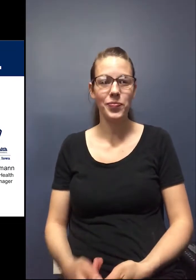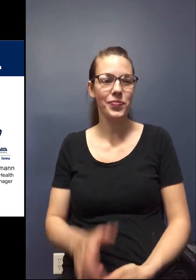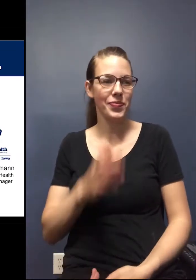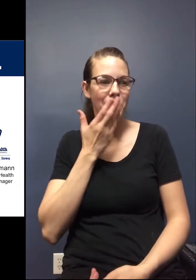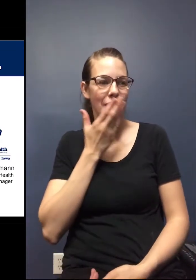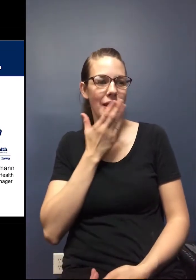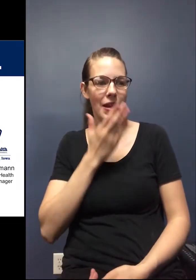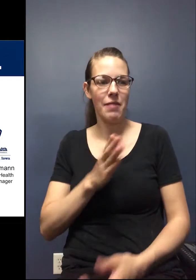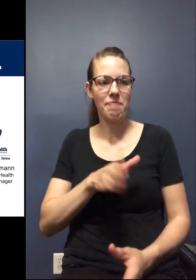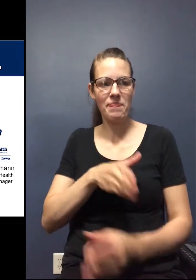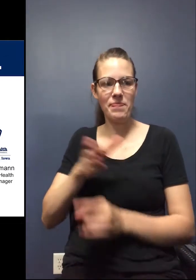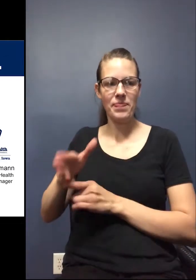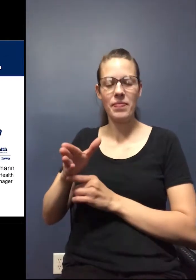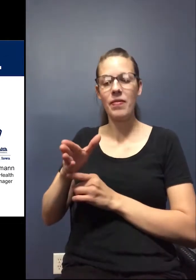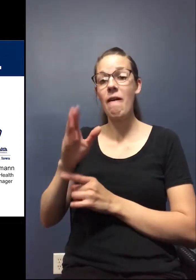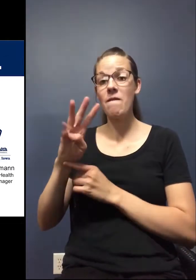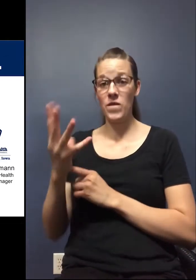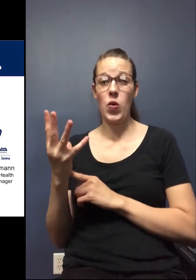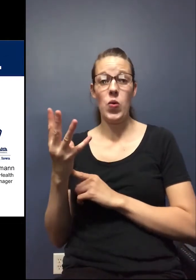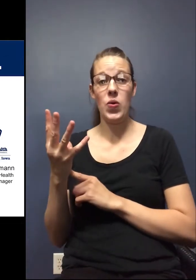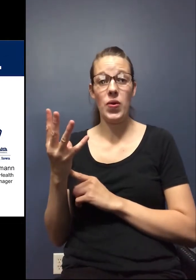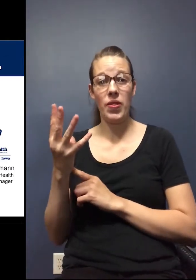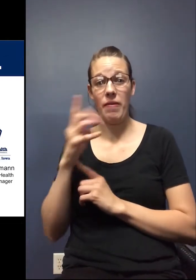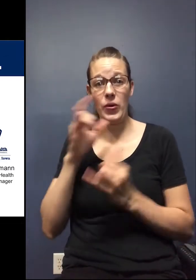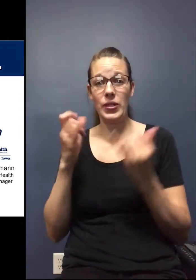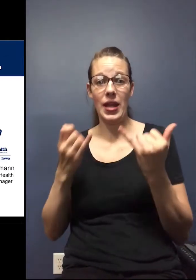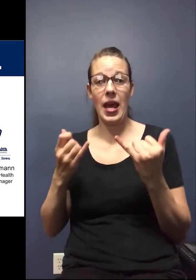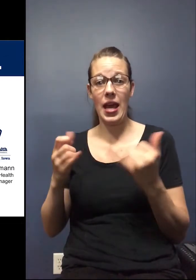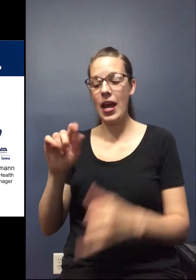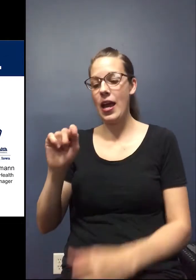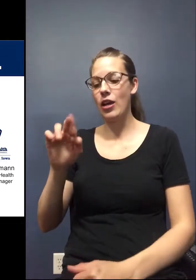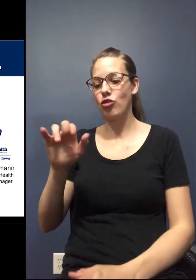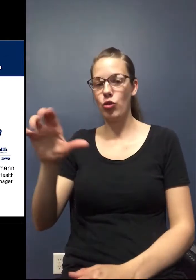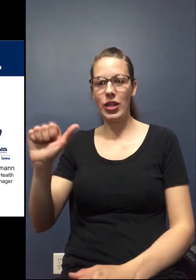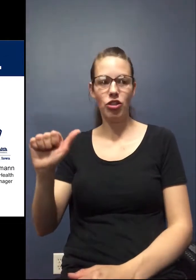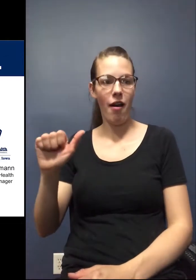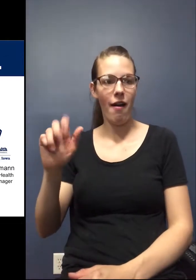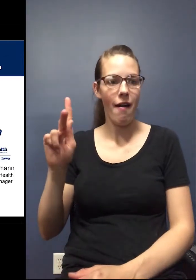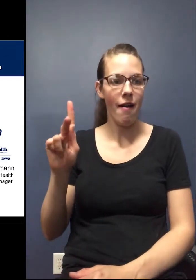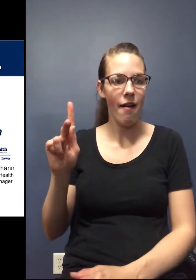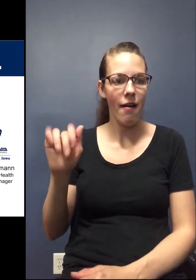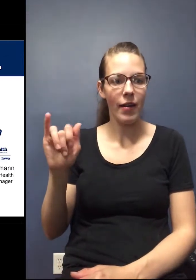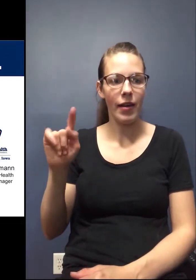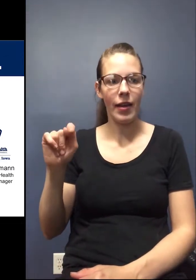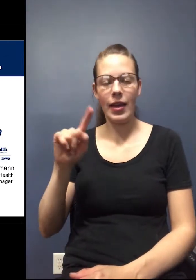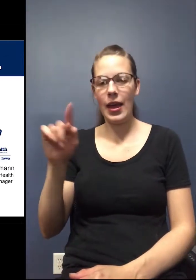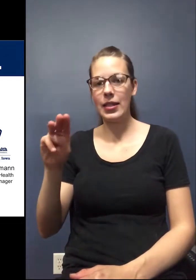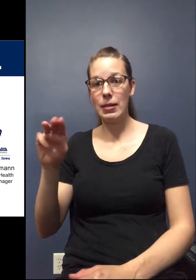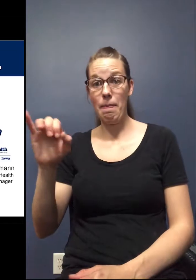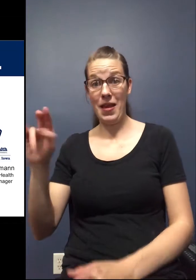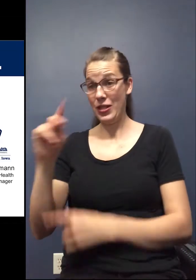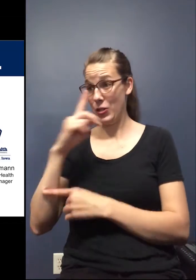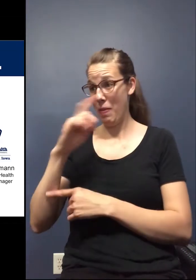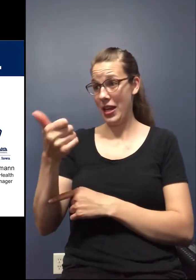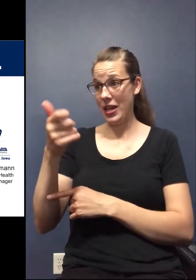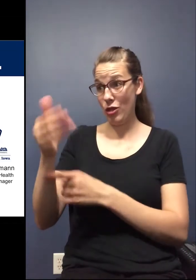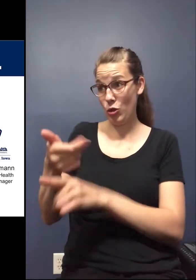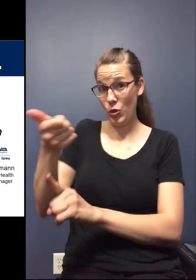Thank you. And our fourth panelist for today is Trisha Kitzman. Trisha, would you like to introduce yourself, please?